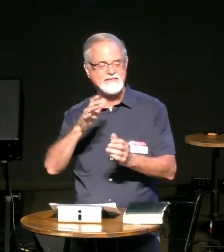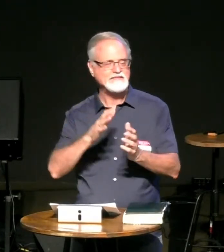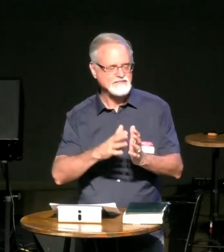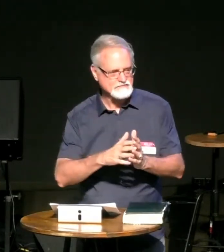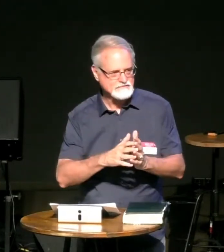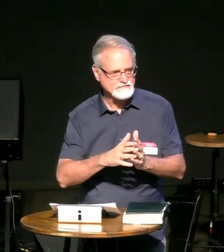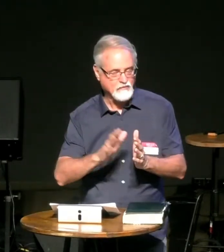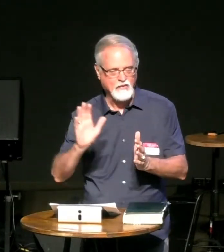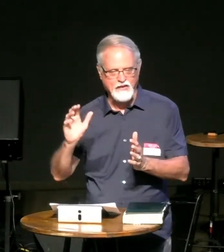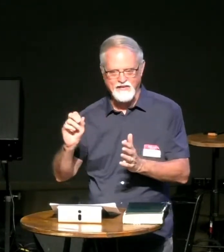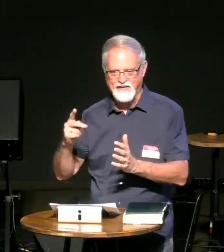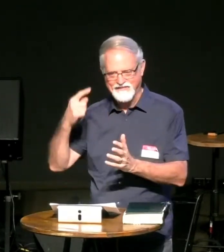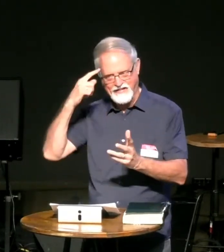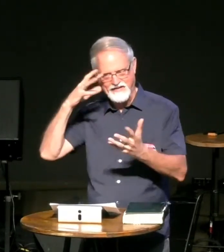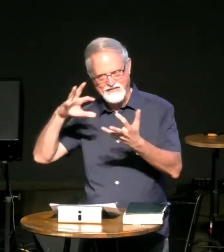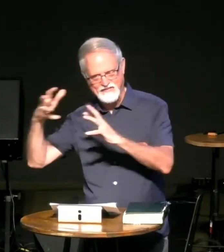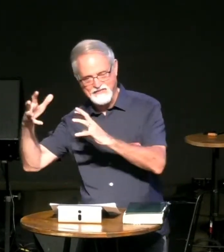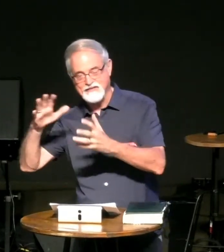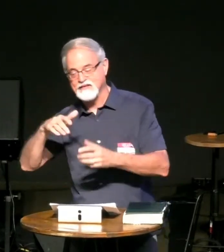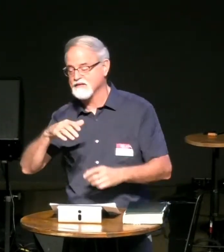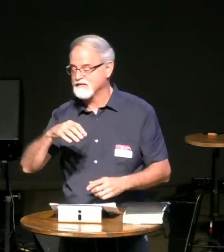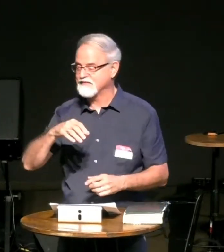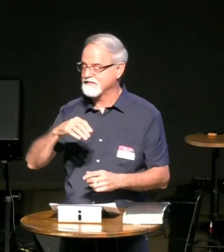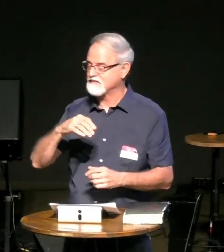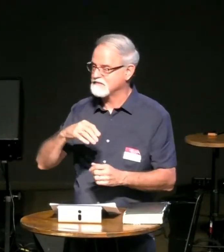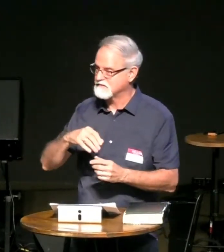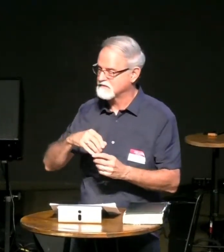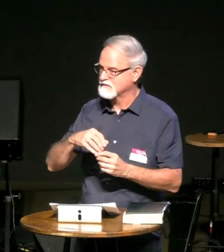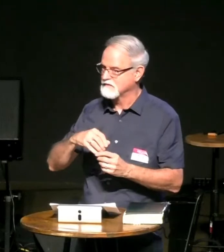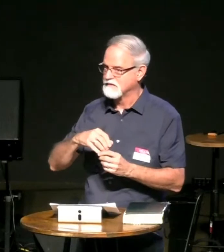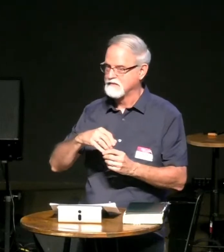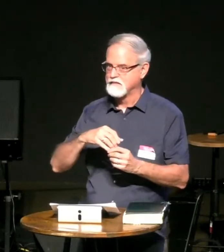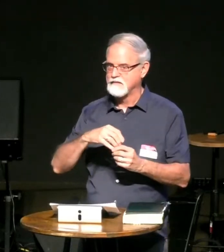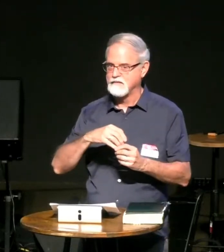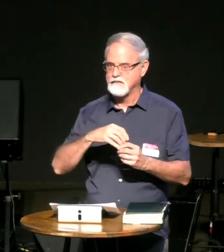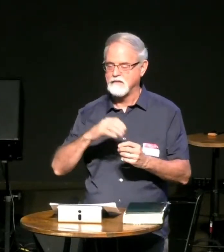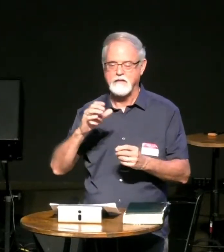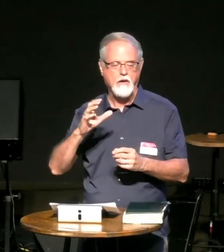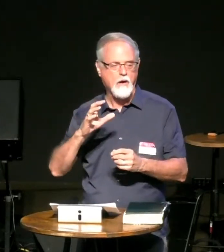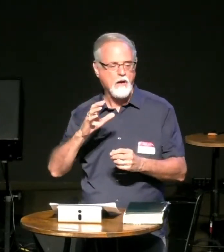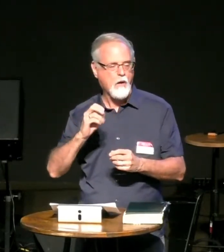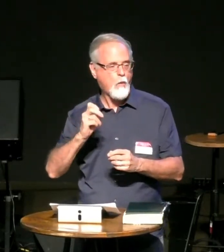dear god help us i don't want to be confused all right